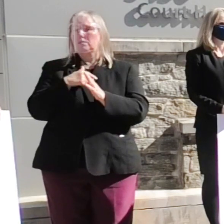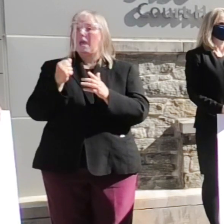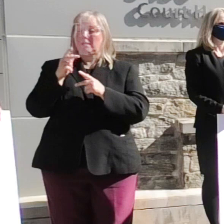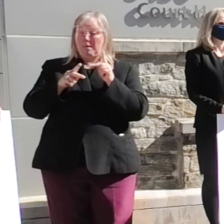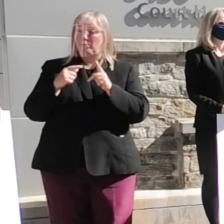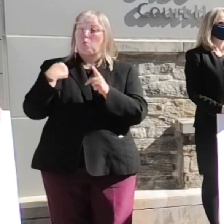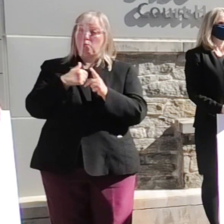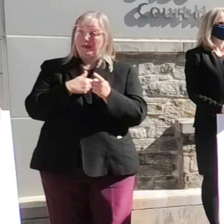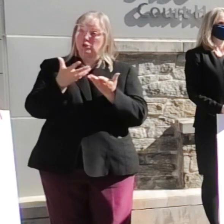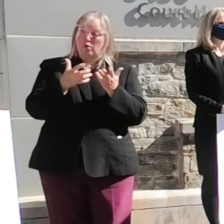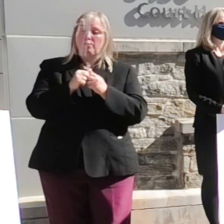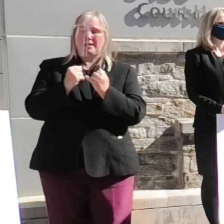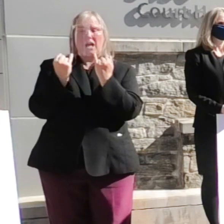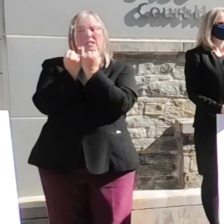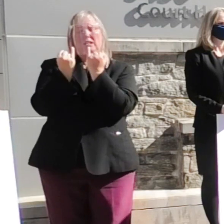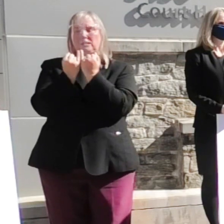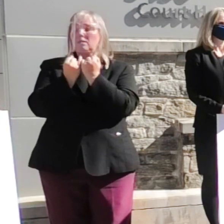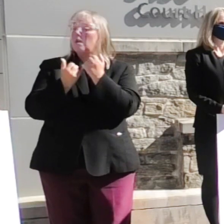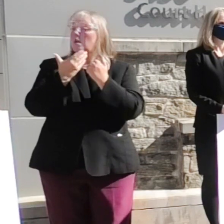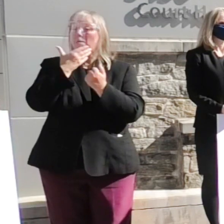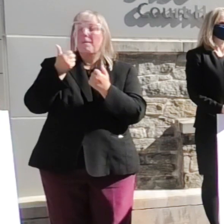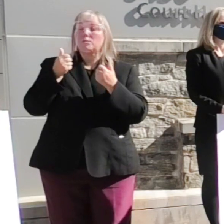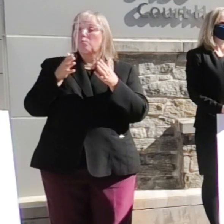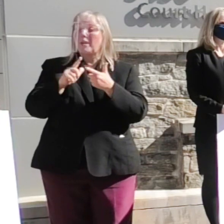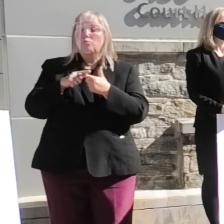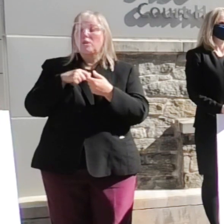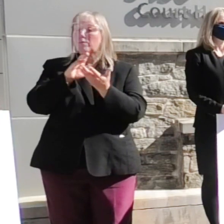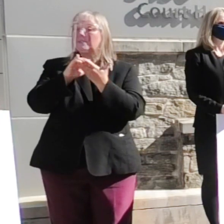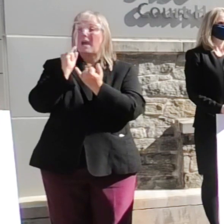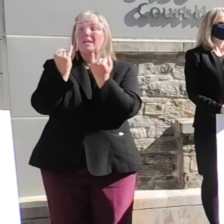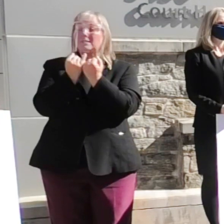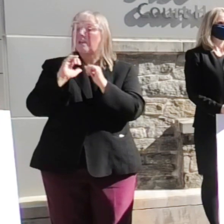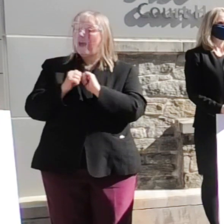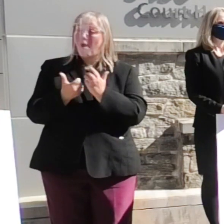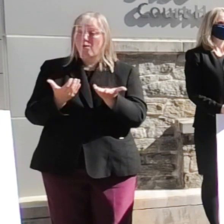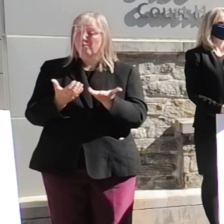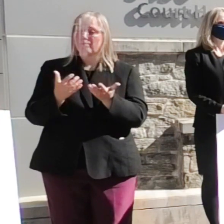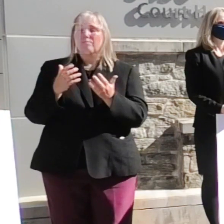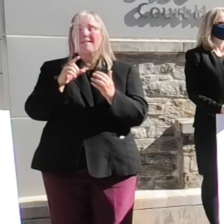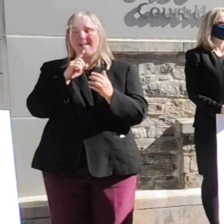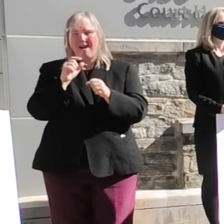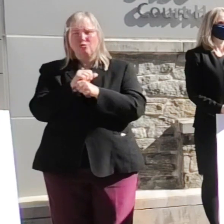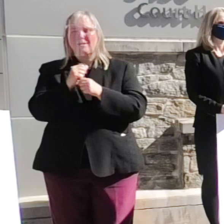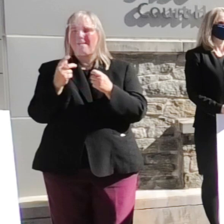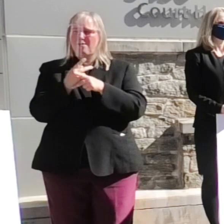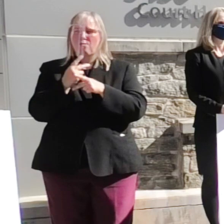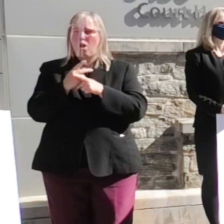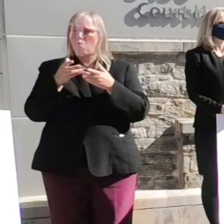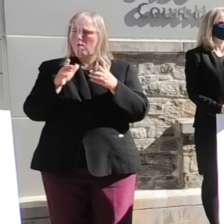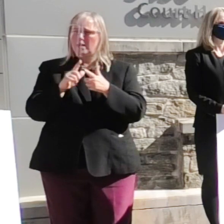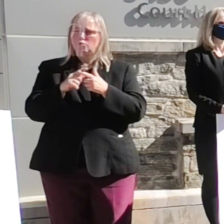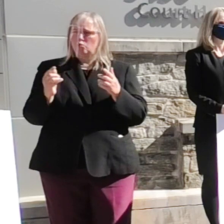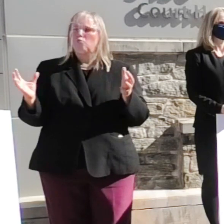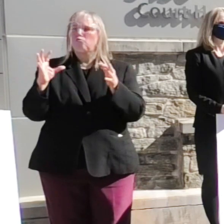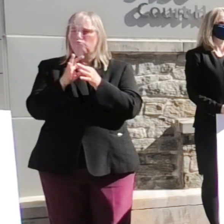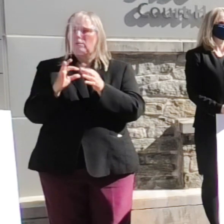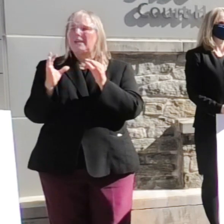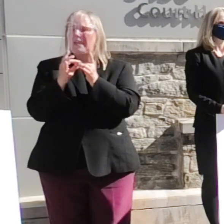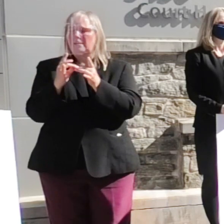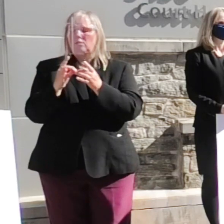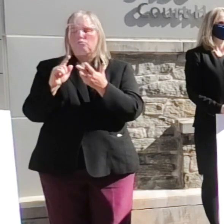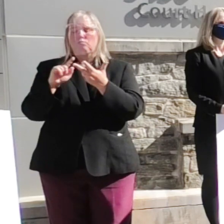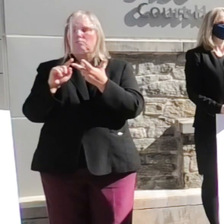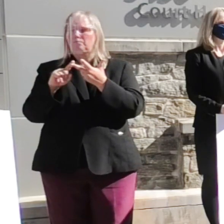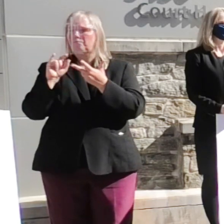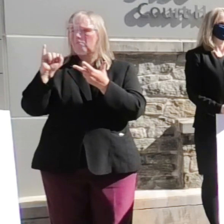serve with isolation and the best way to address that isolation is to actually figure out ways to reconnect the third eye is